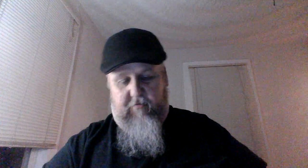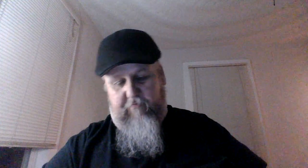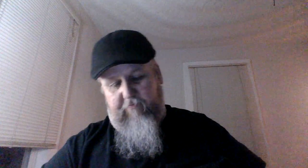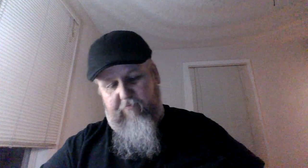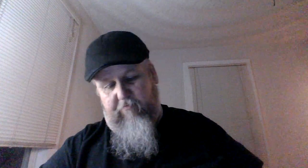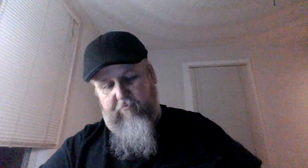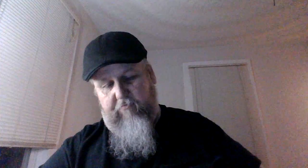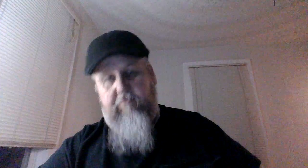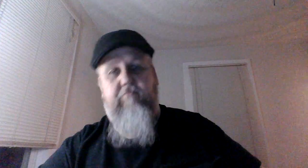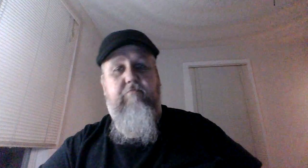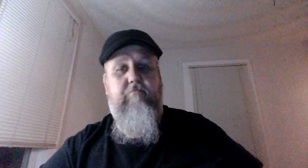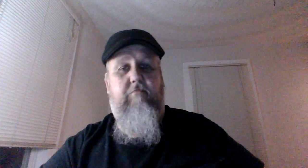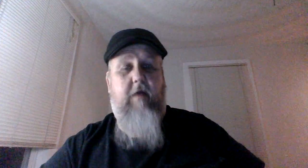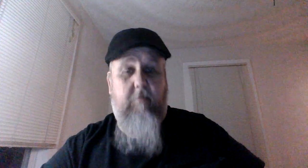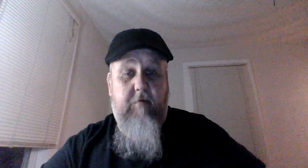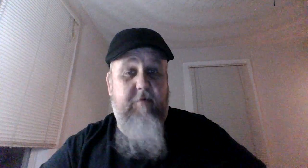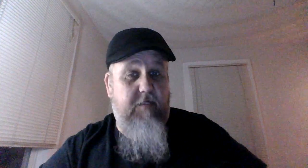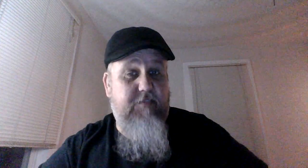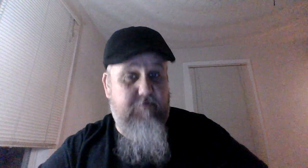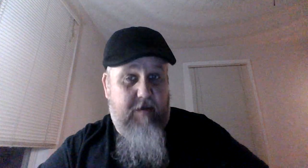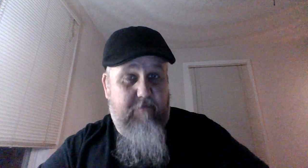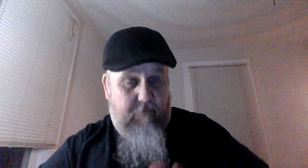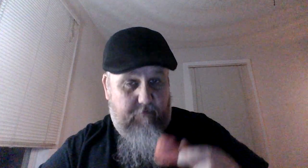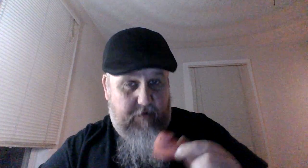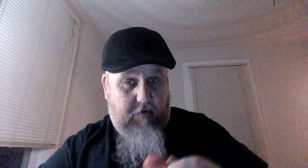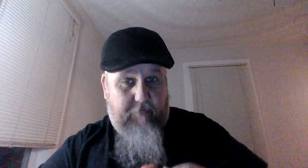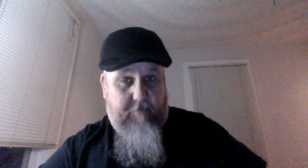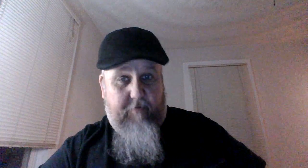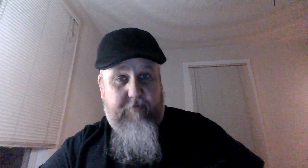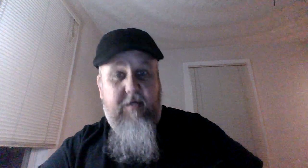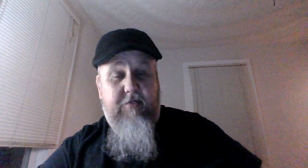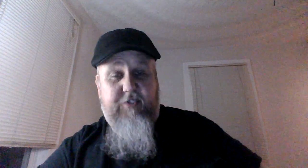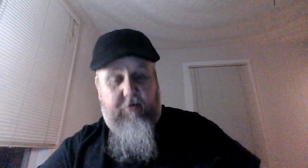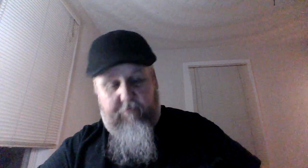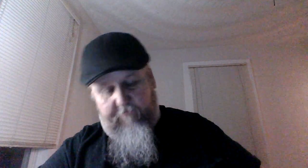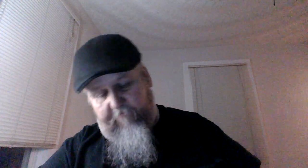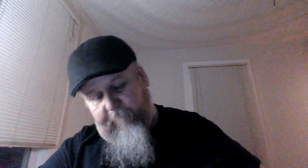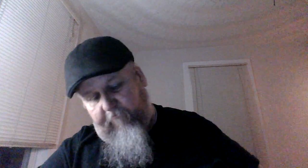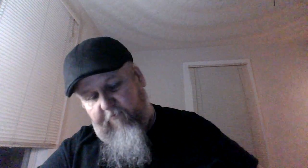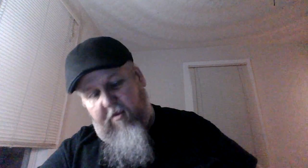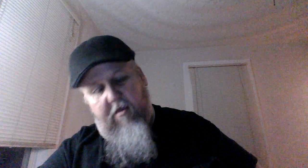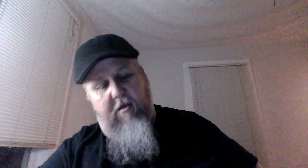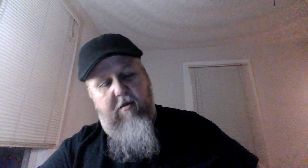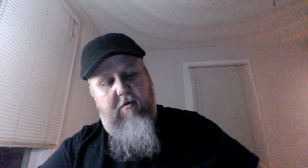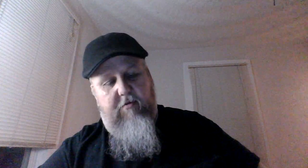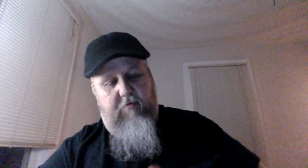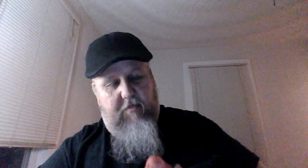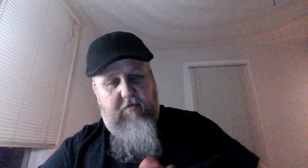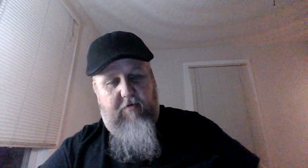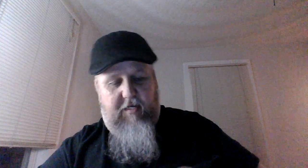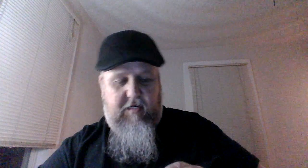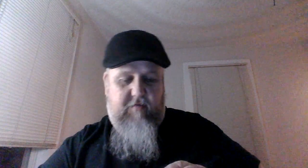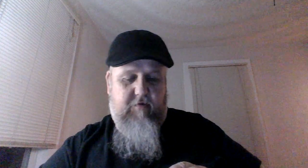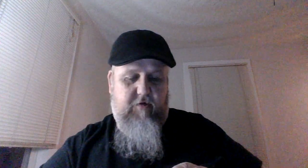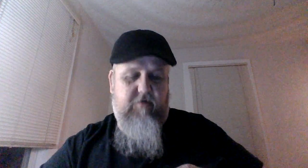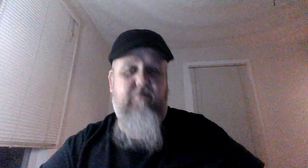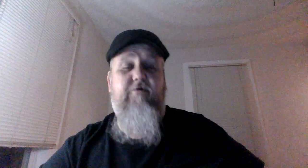probably because he's made from Dr. Pepper syrup so we're gonna go ahead and we're gonna do the